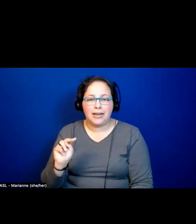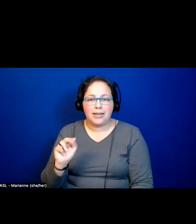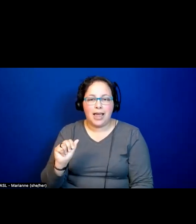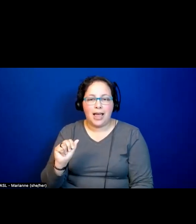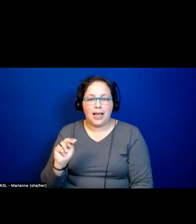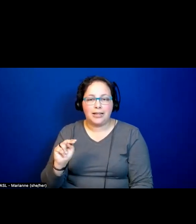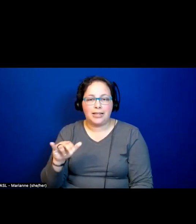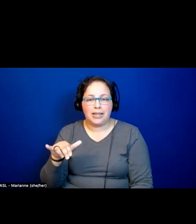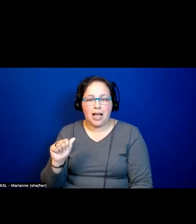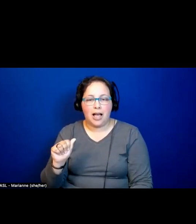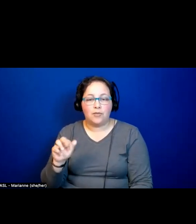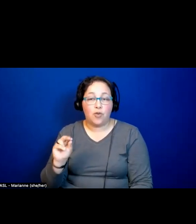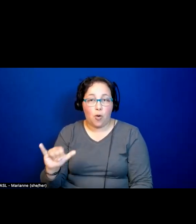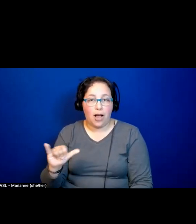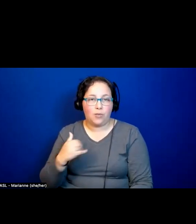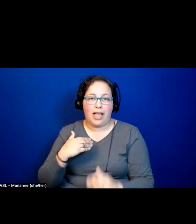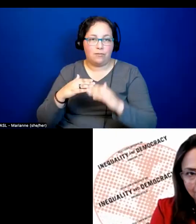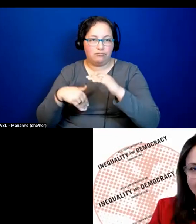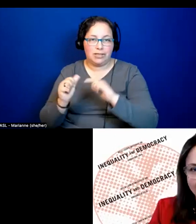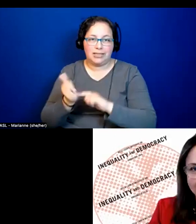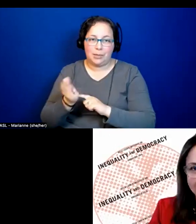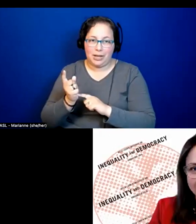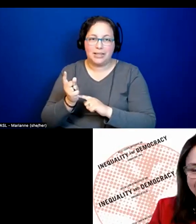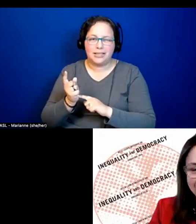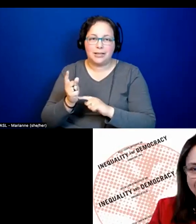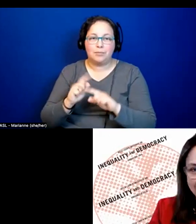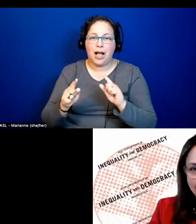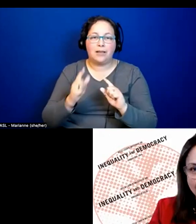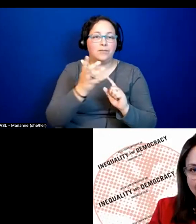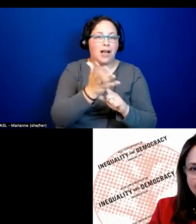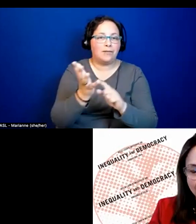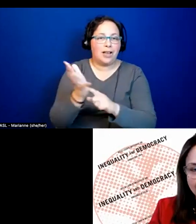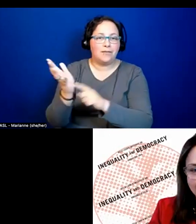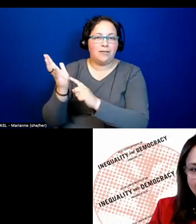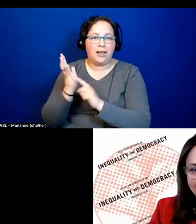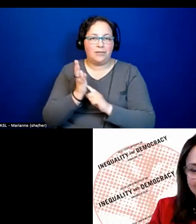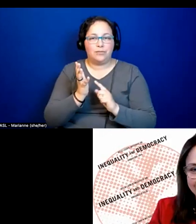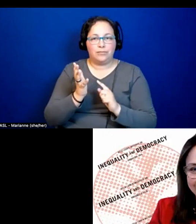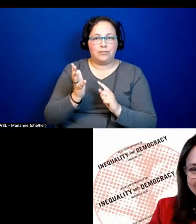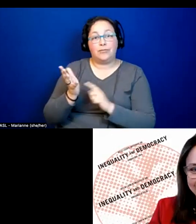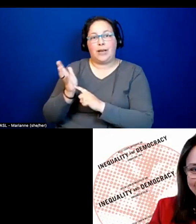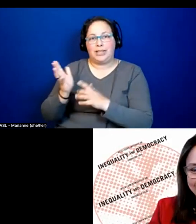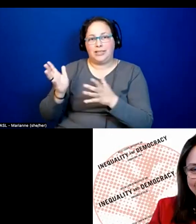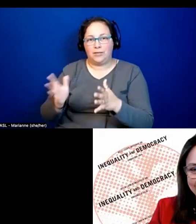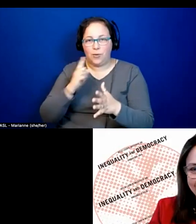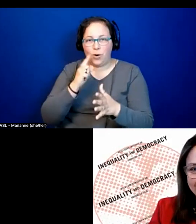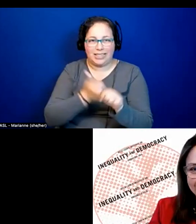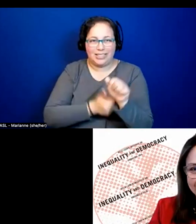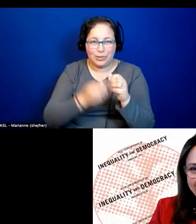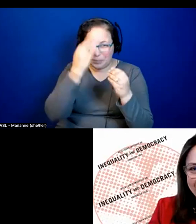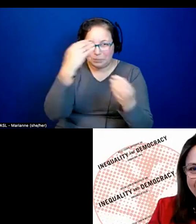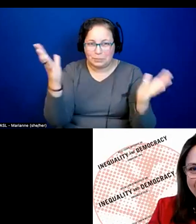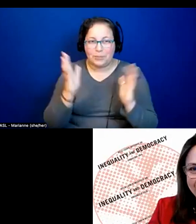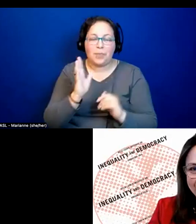have about less than 10 minutes left, but we each have five minutes to spare for each of you. So just letting you know,